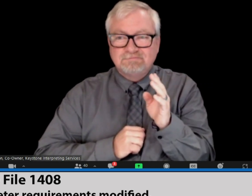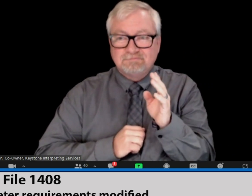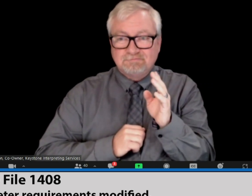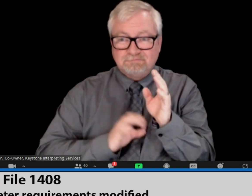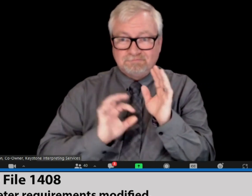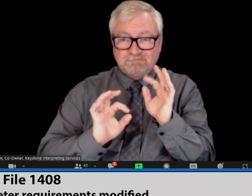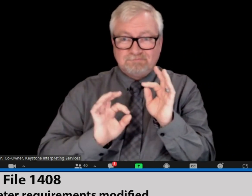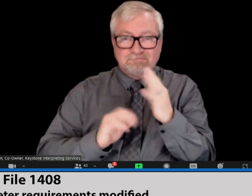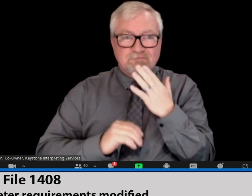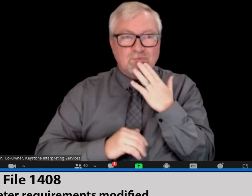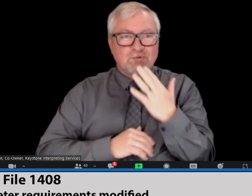Good morning.